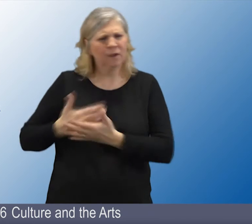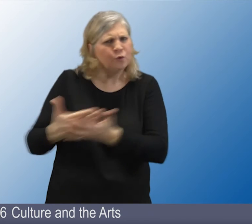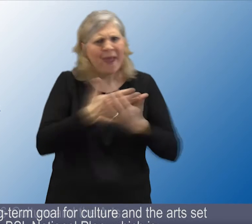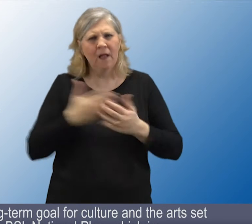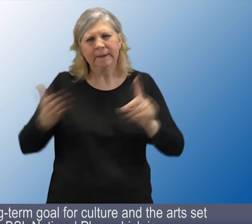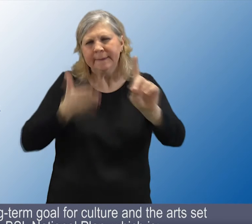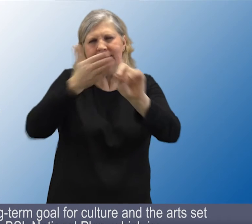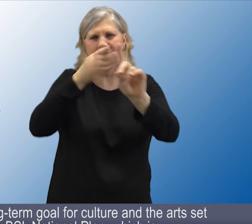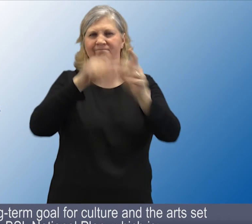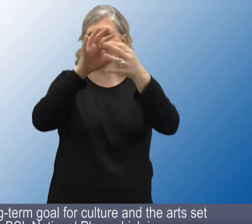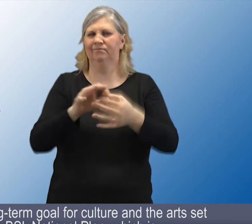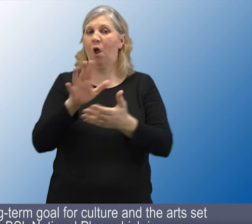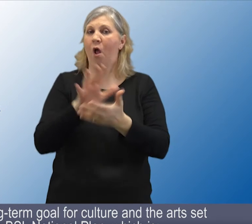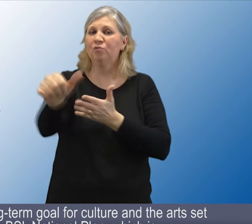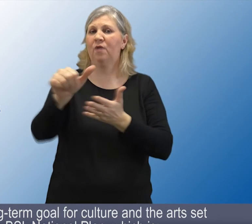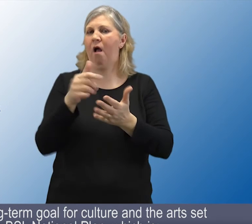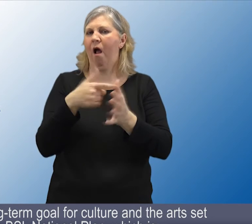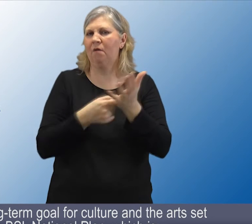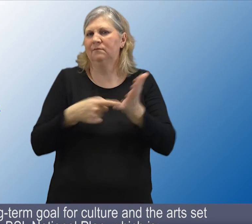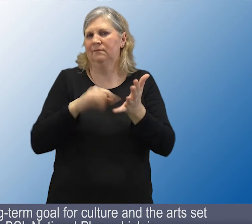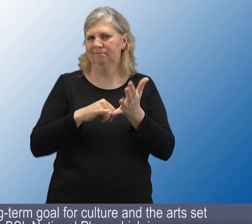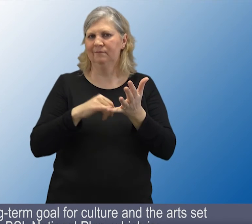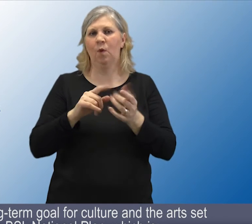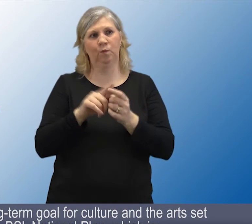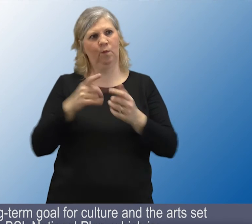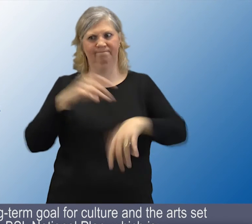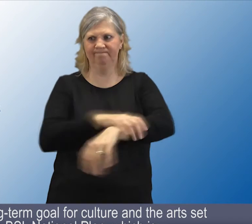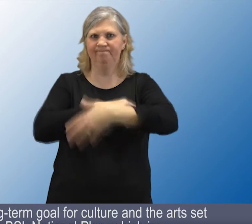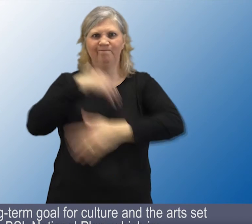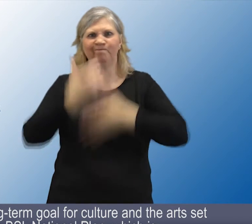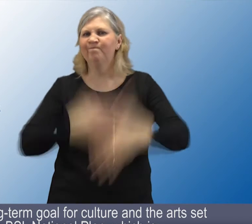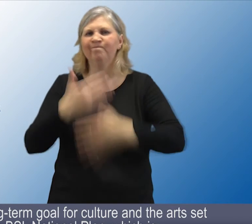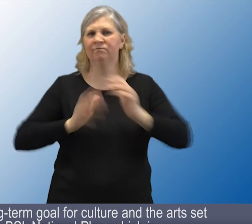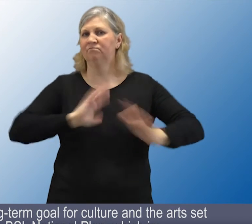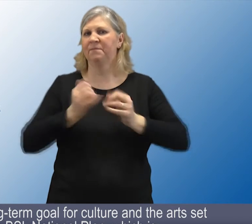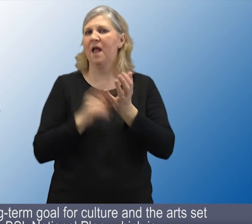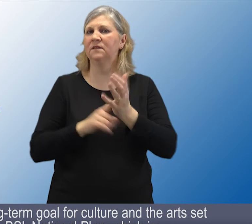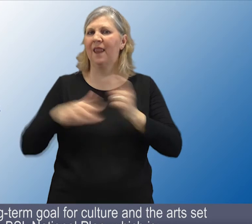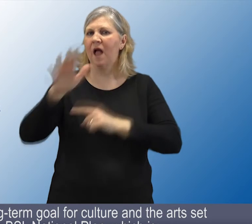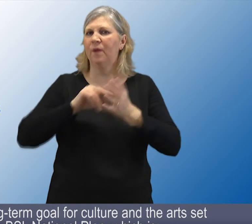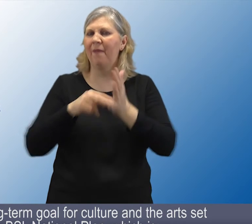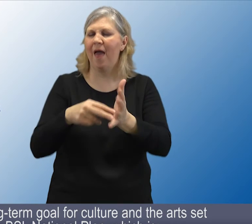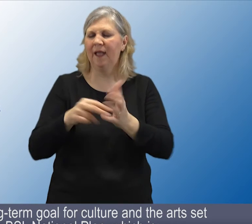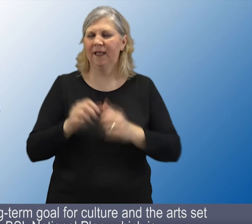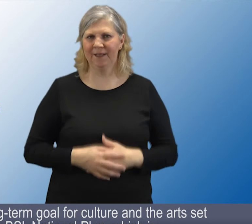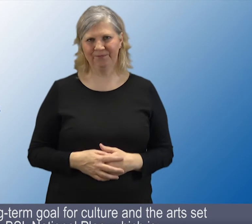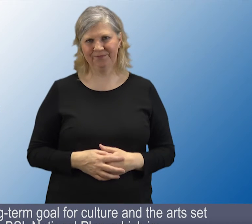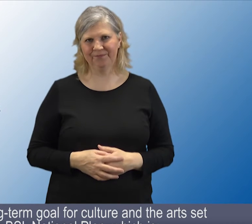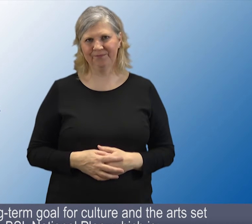Culture and the arts. 26. share the long-term goal for culture and the arts set out in the BSL National Plan, which is, 26.